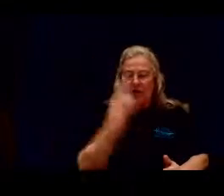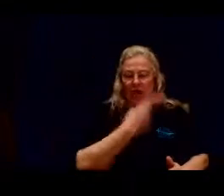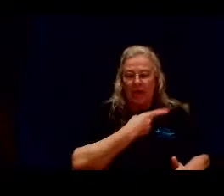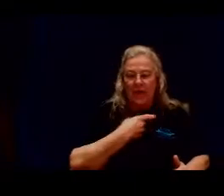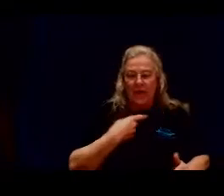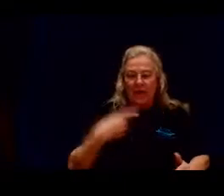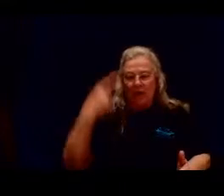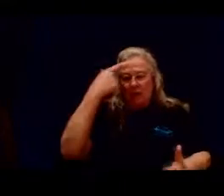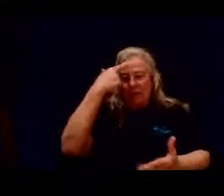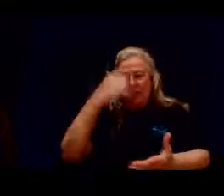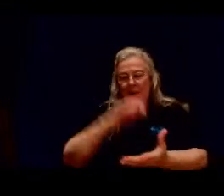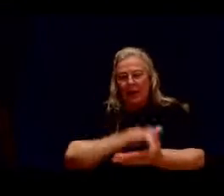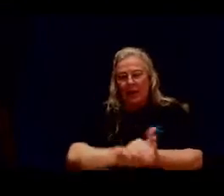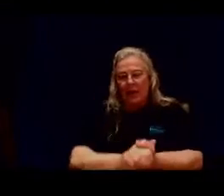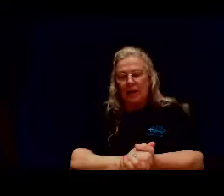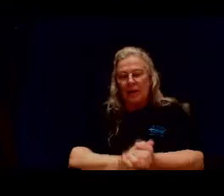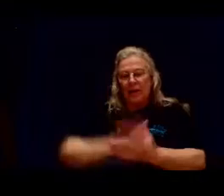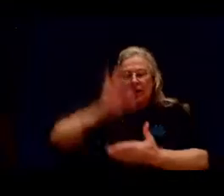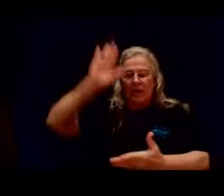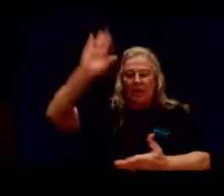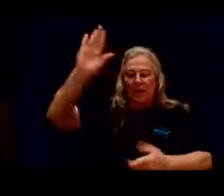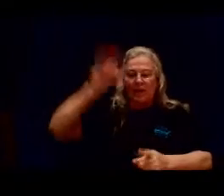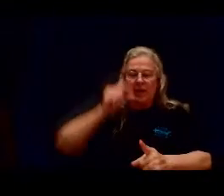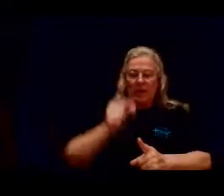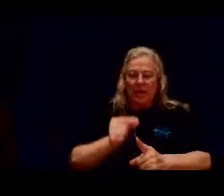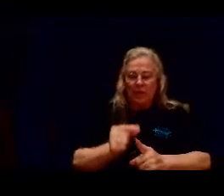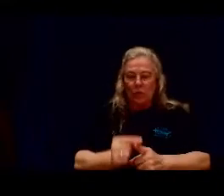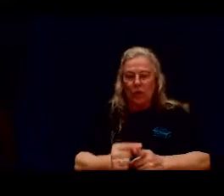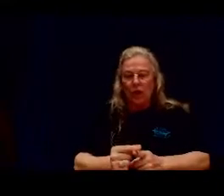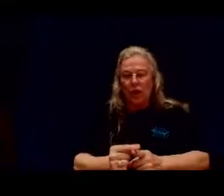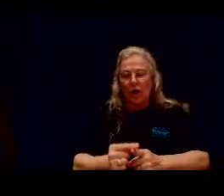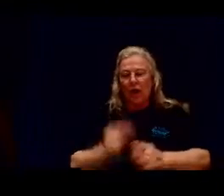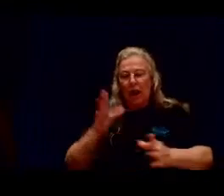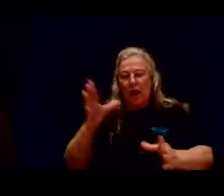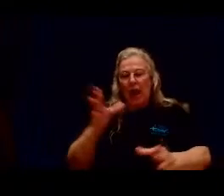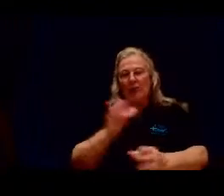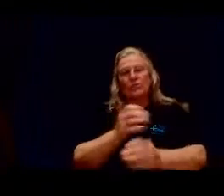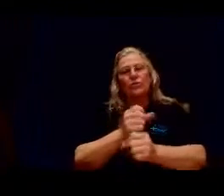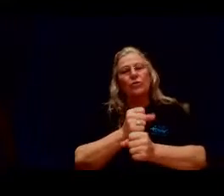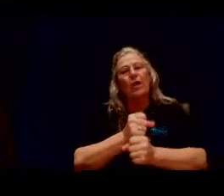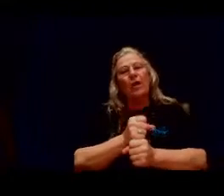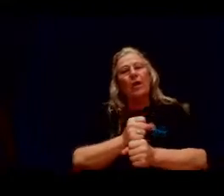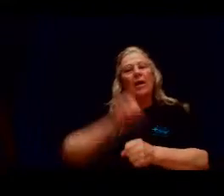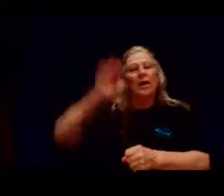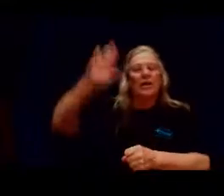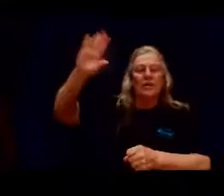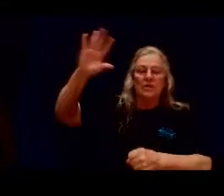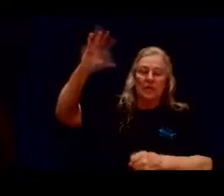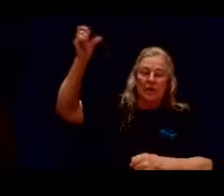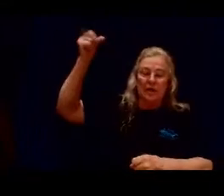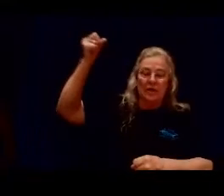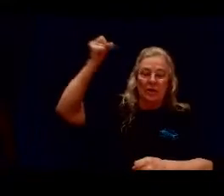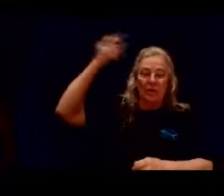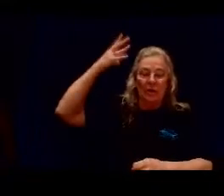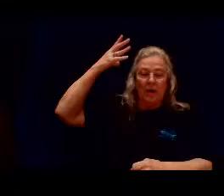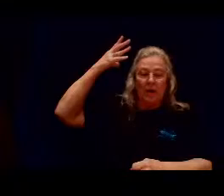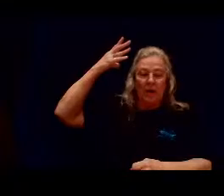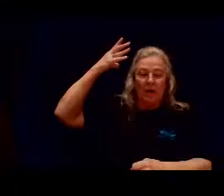face believe his word and trust his grace